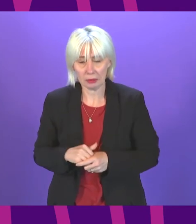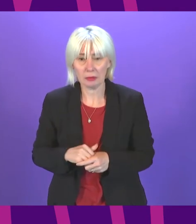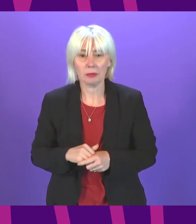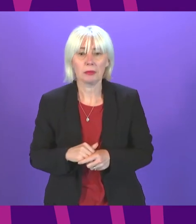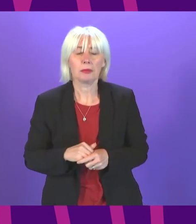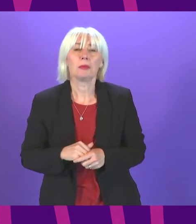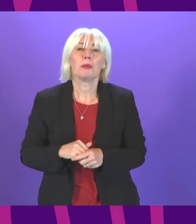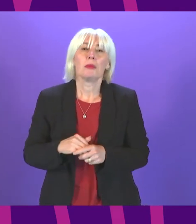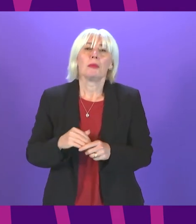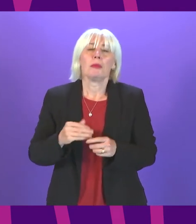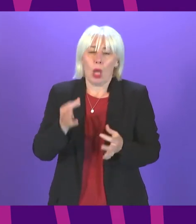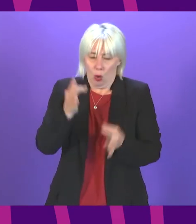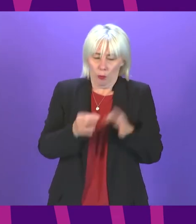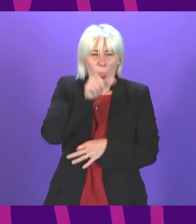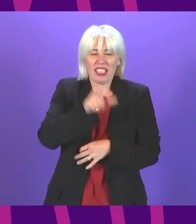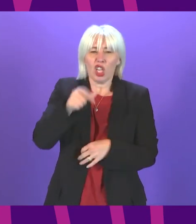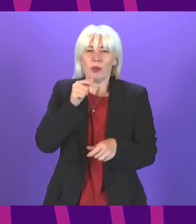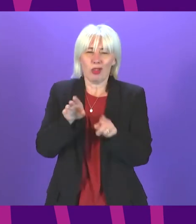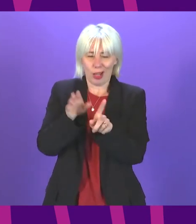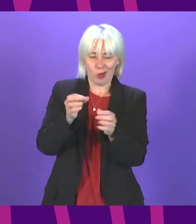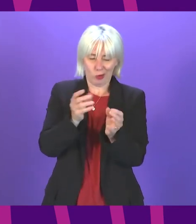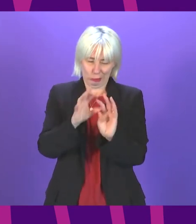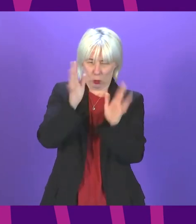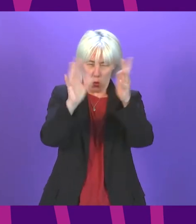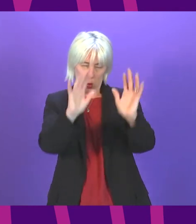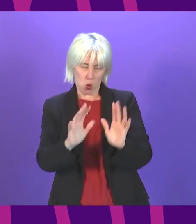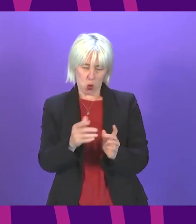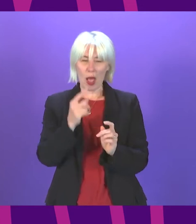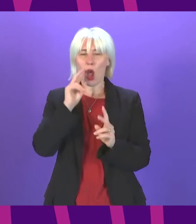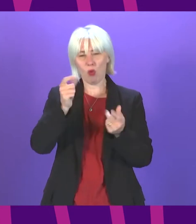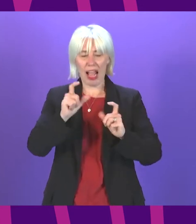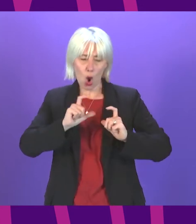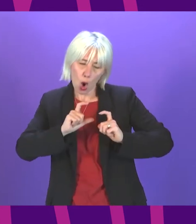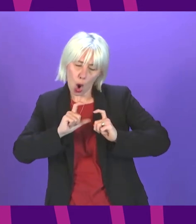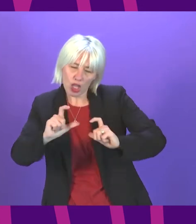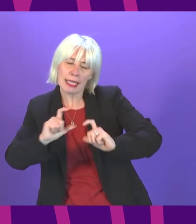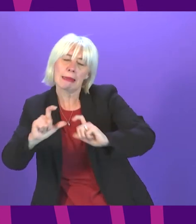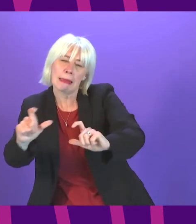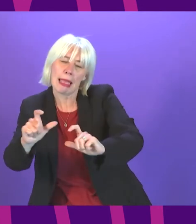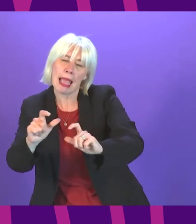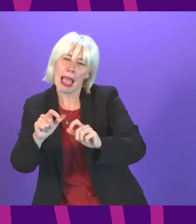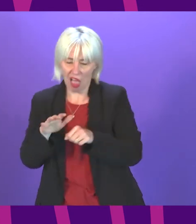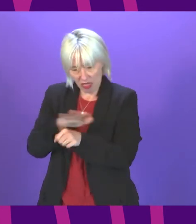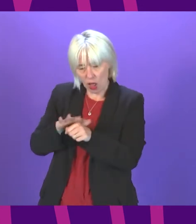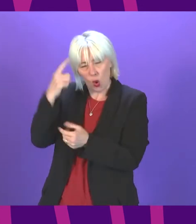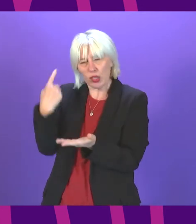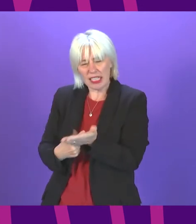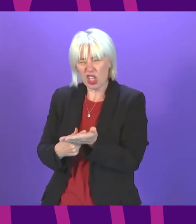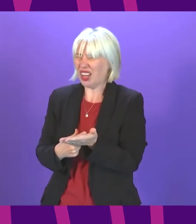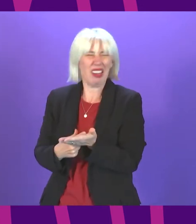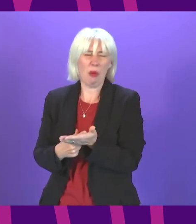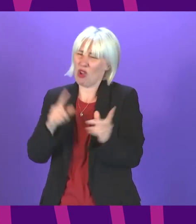politicians have tried to dress this up and pretend that you can have both consistency and local decision making but in reality you have to